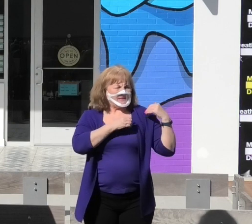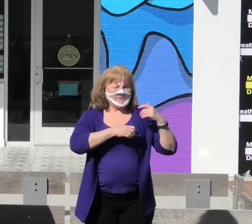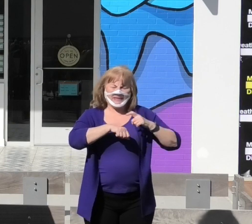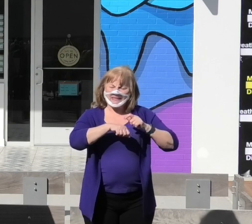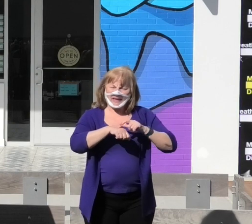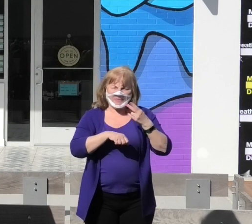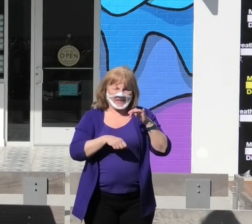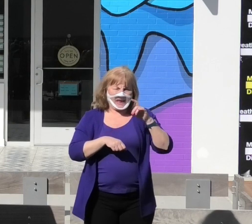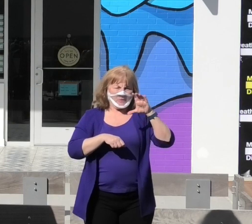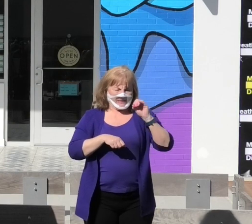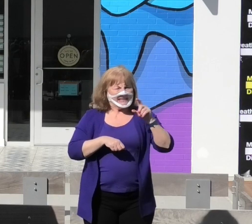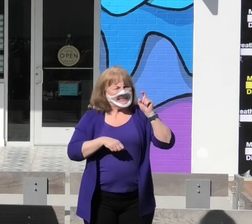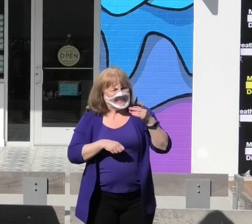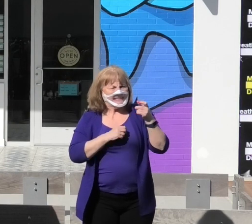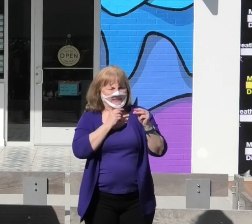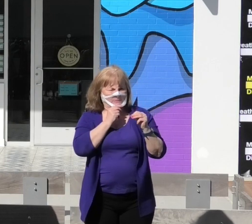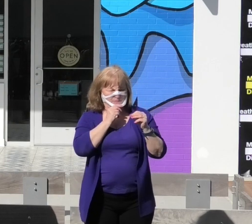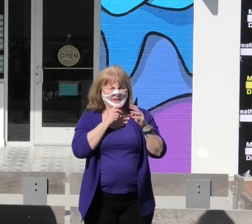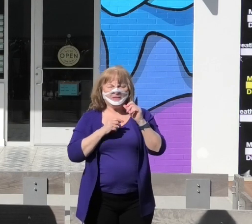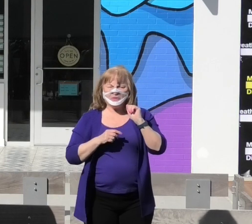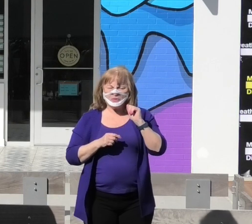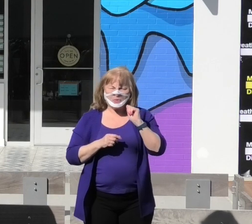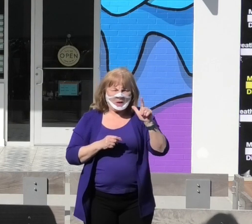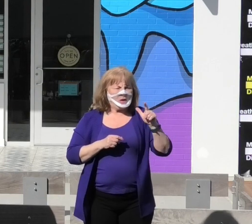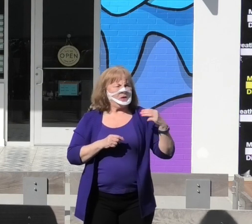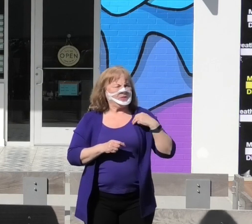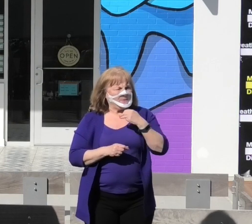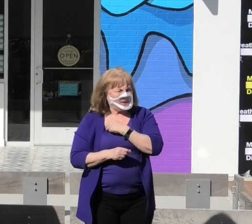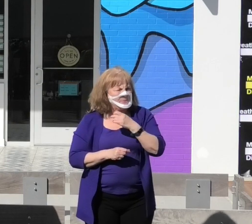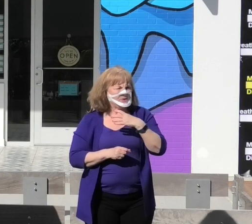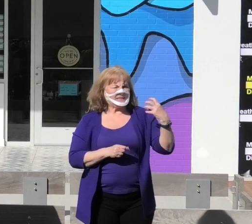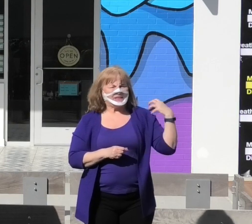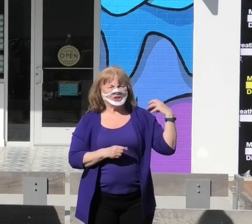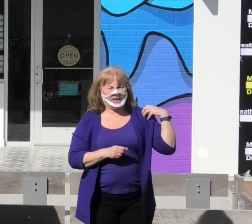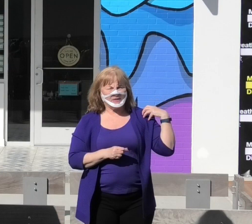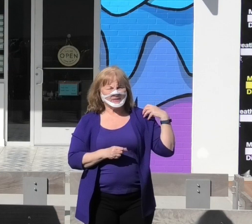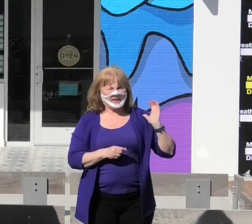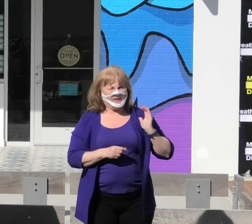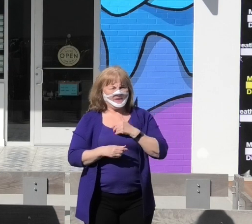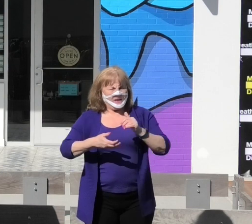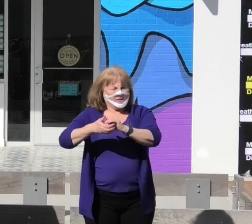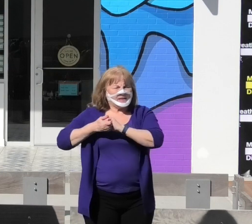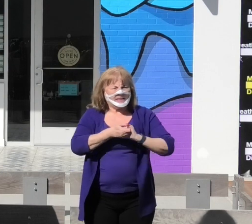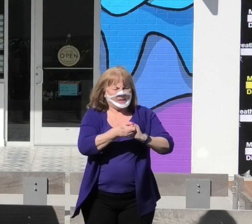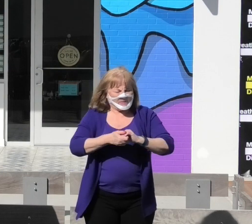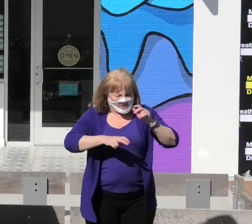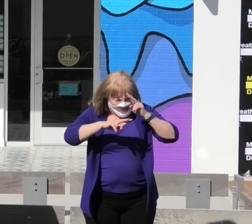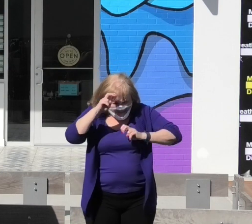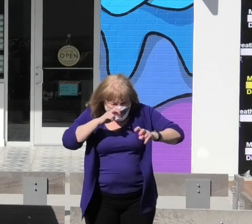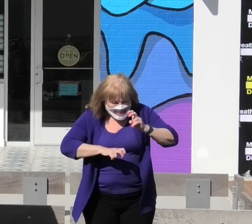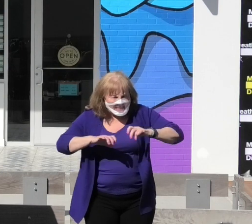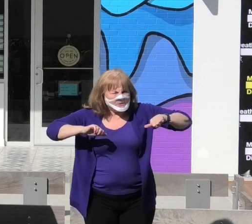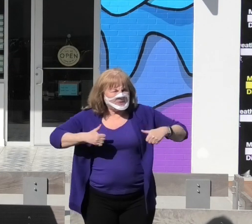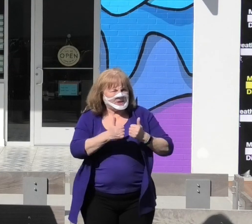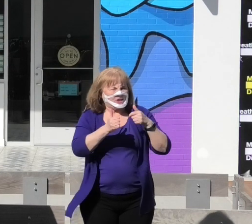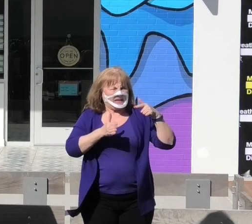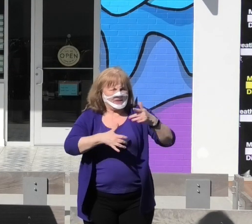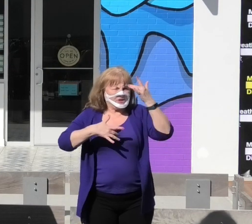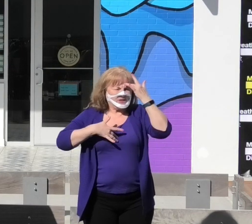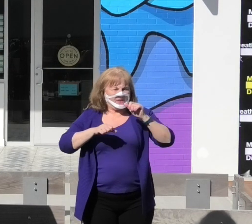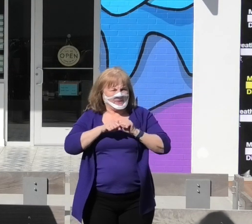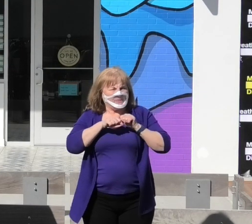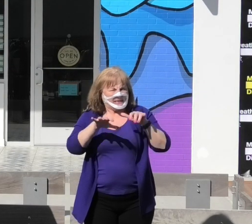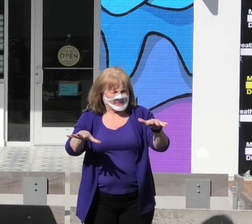County and to all the members and chairs of our Collaborative for digging into the challenges of this pandemic